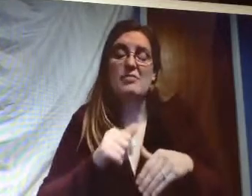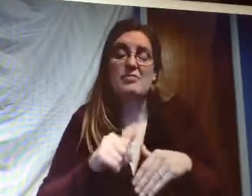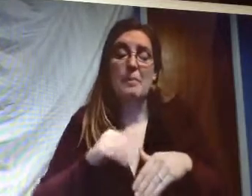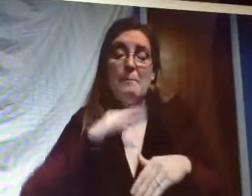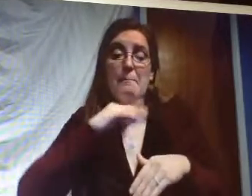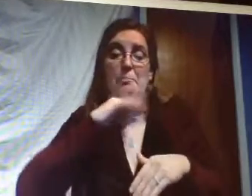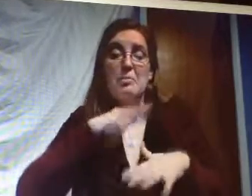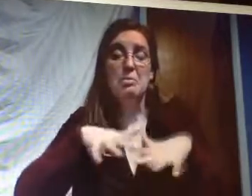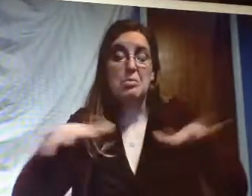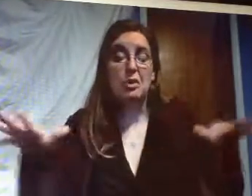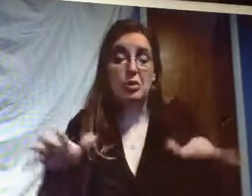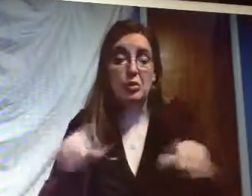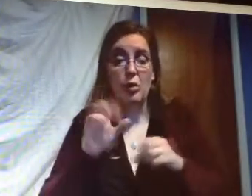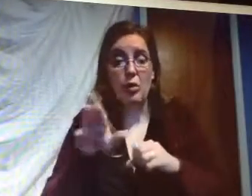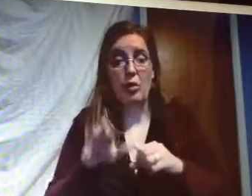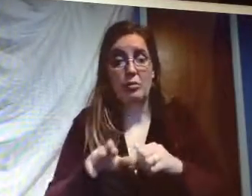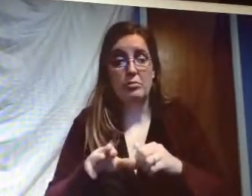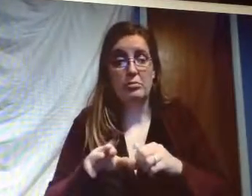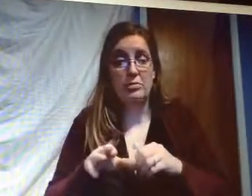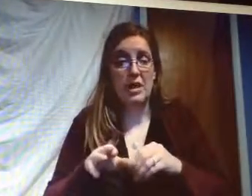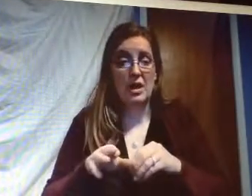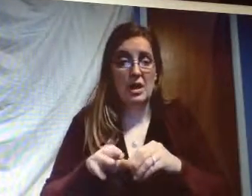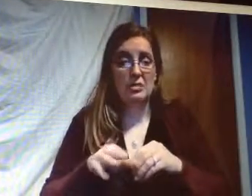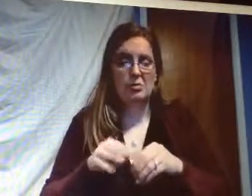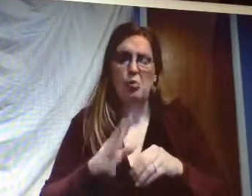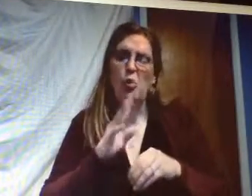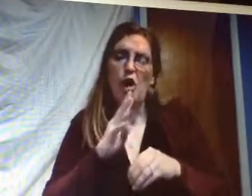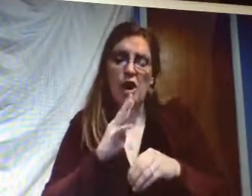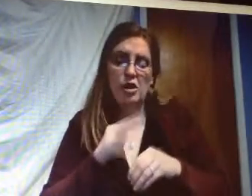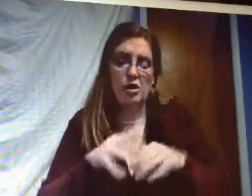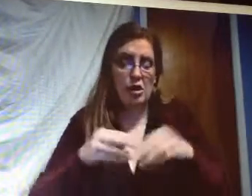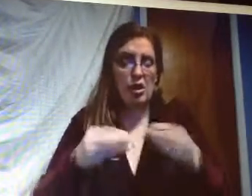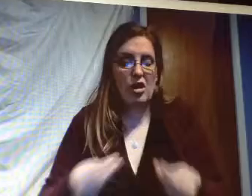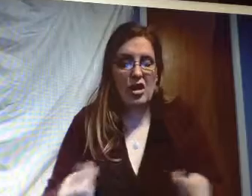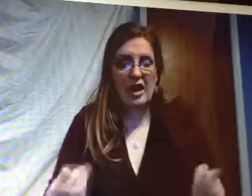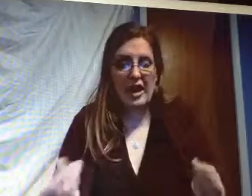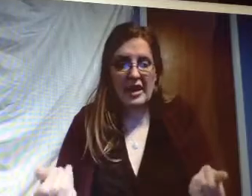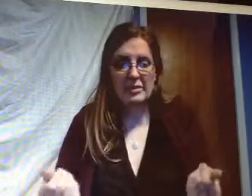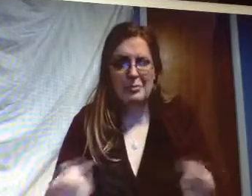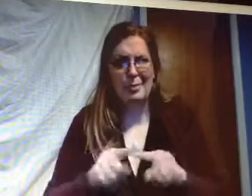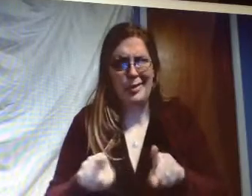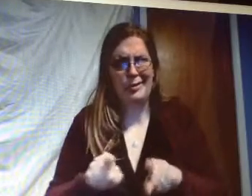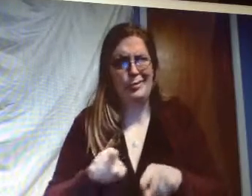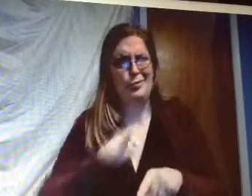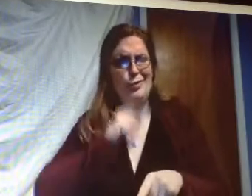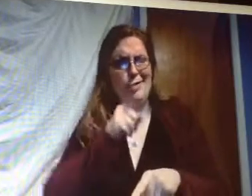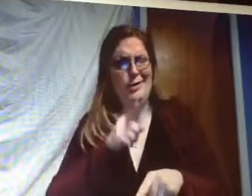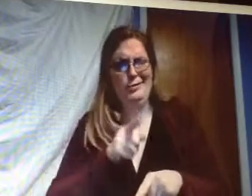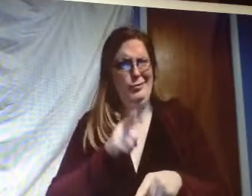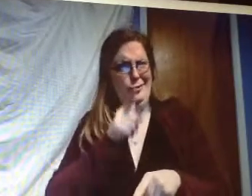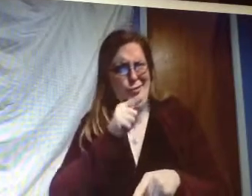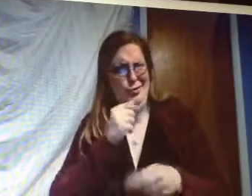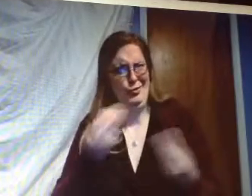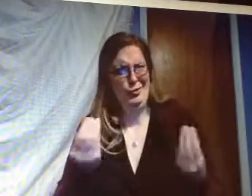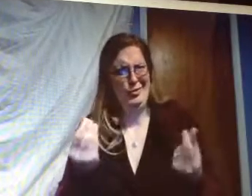but they'll ask you you know make sure that you don't pollute the water and the land but really